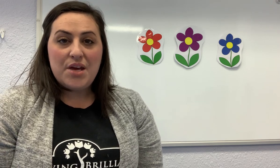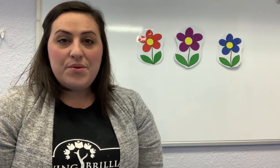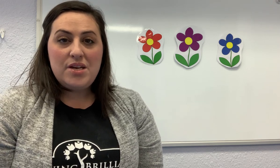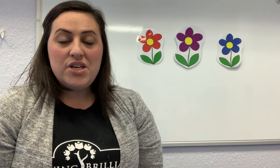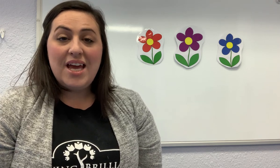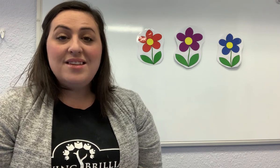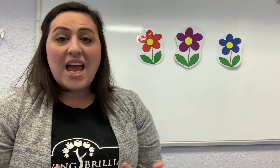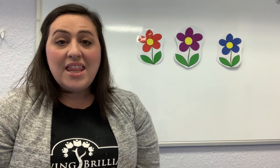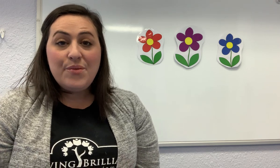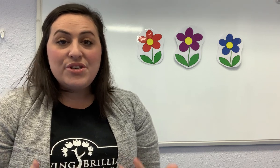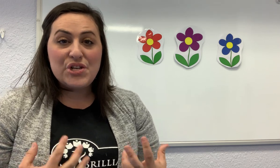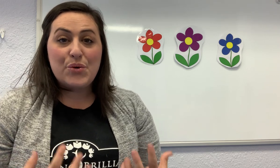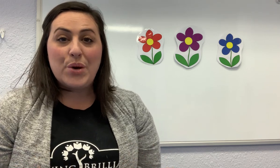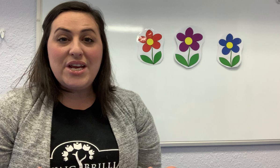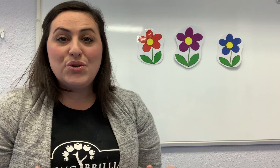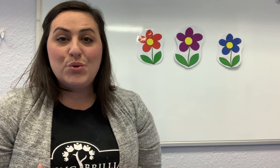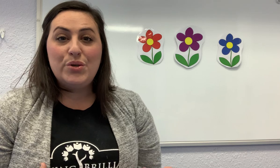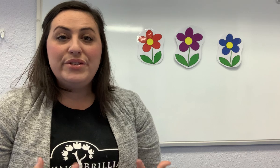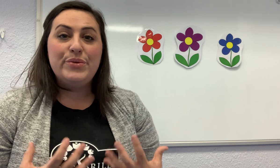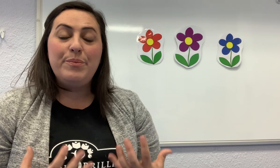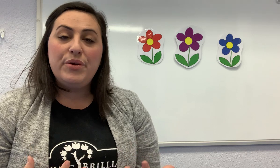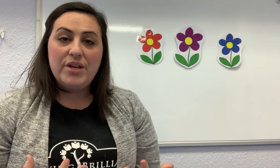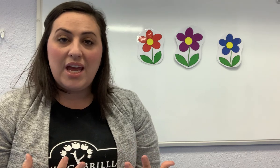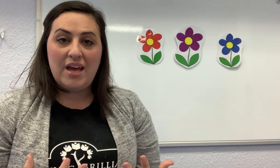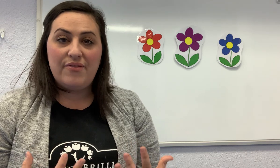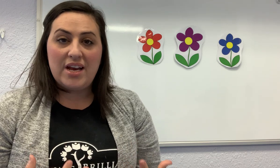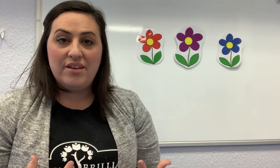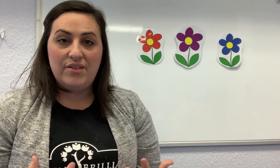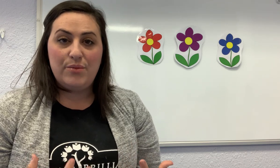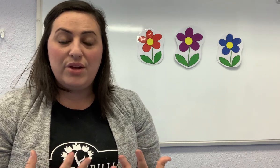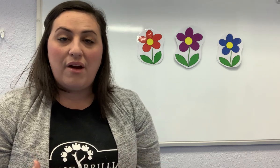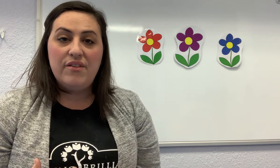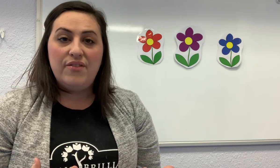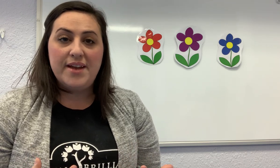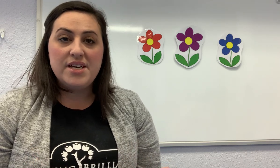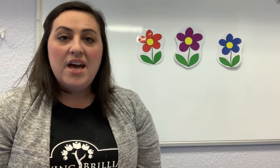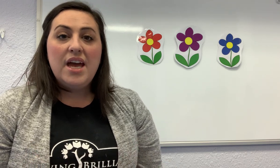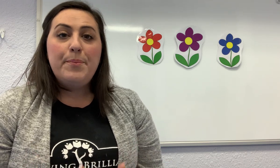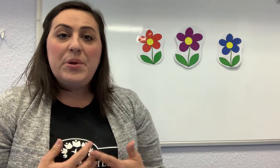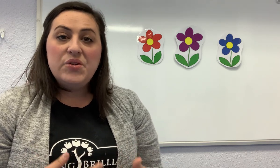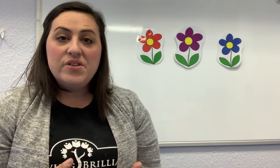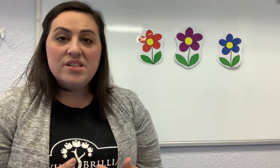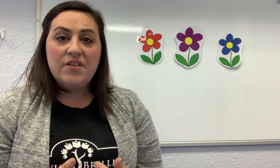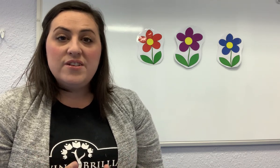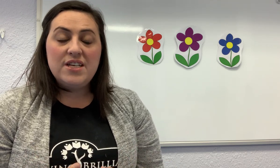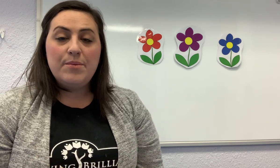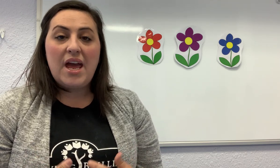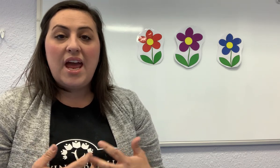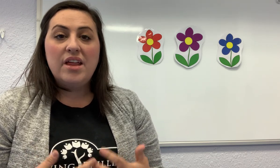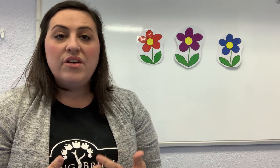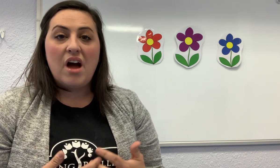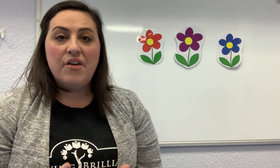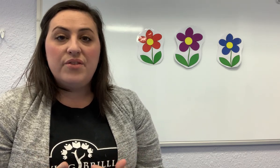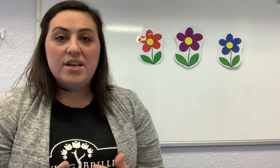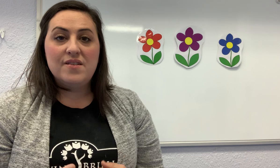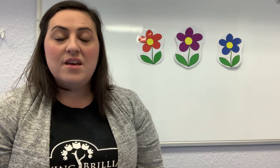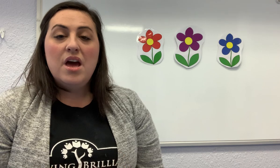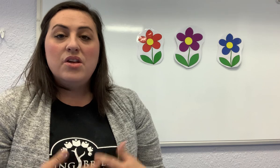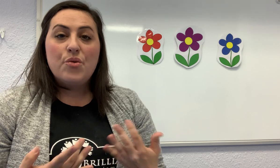language, and sign language is a great tool to communicate effectively with your infant. It builds their self-esteem and their confidence. So